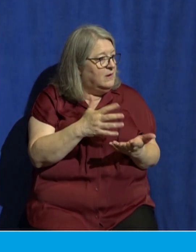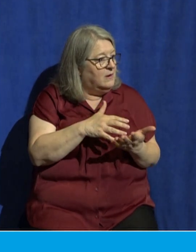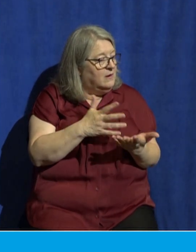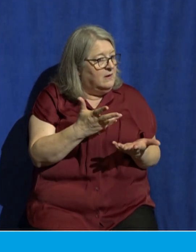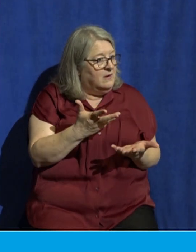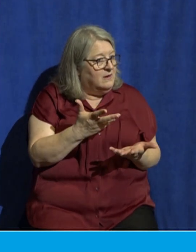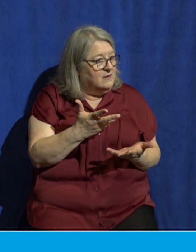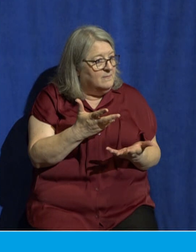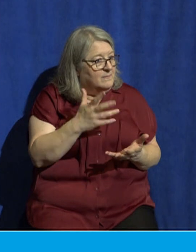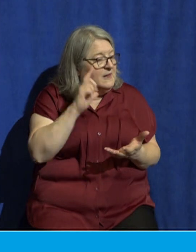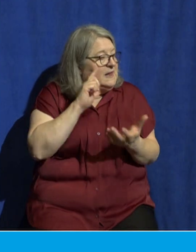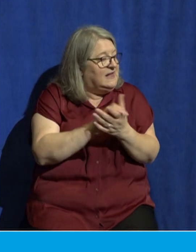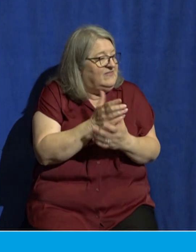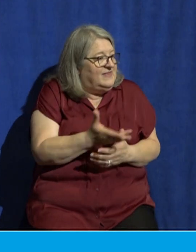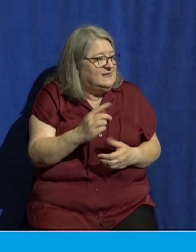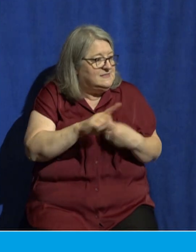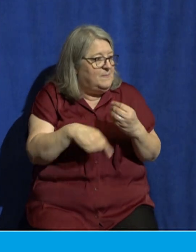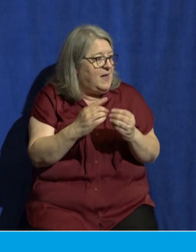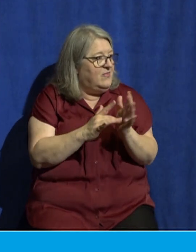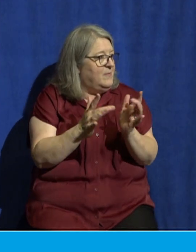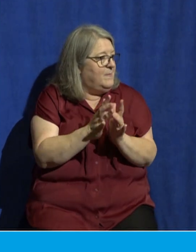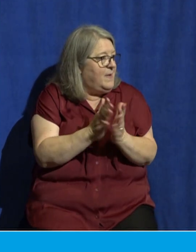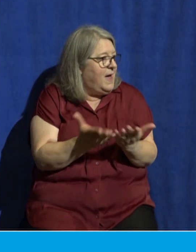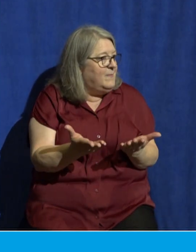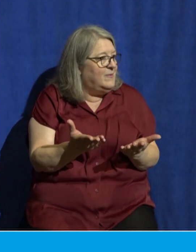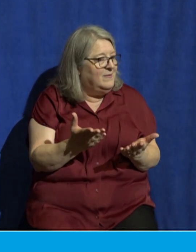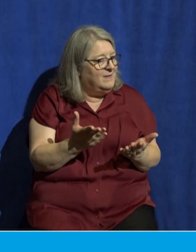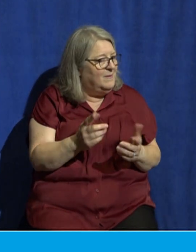about the Bible that are not even consistent with the Bible itself